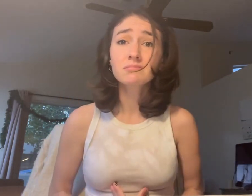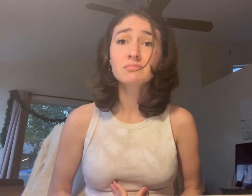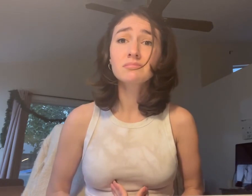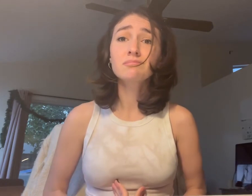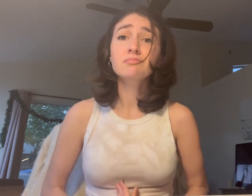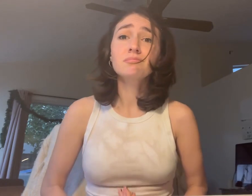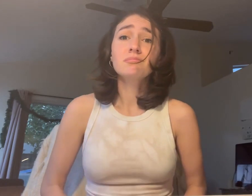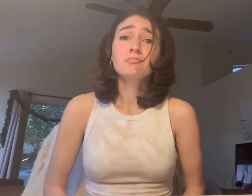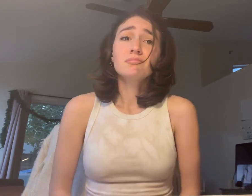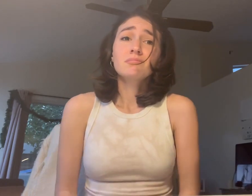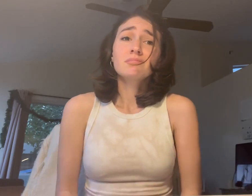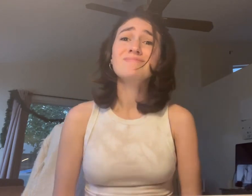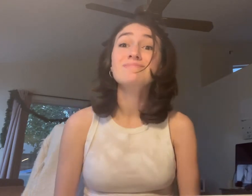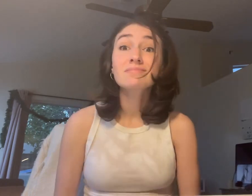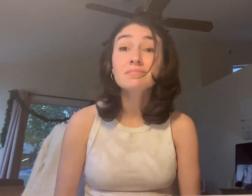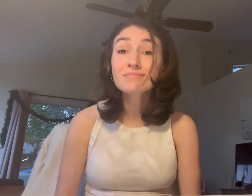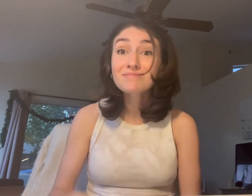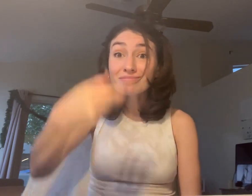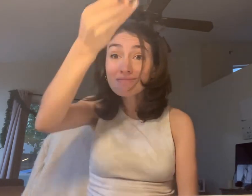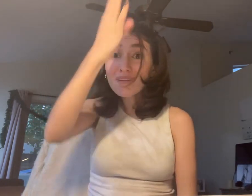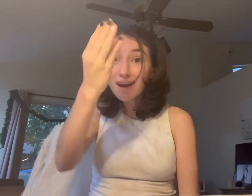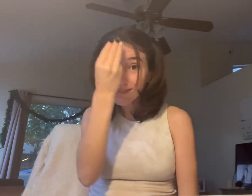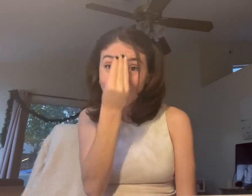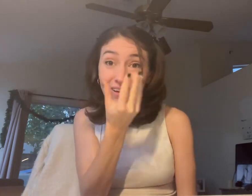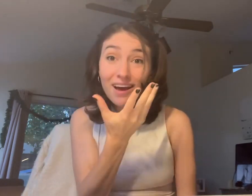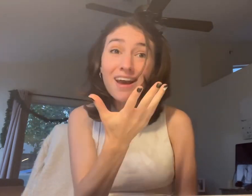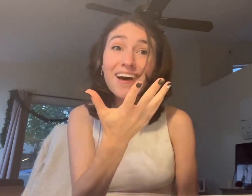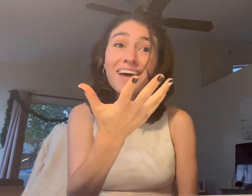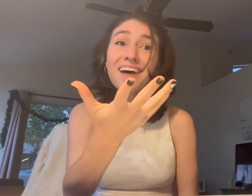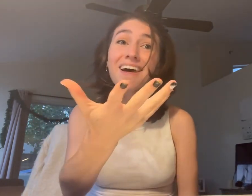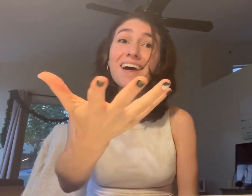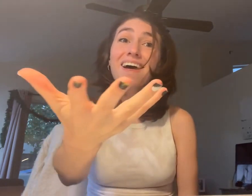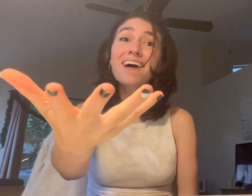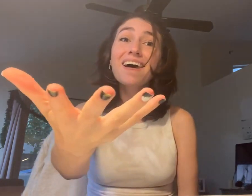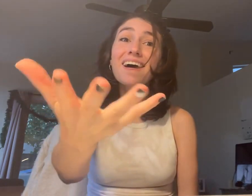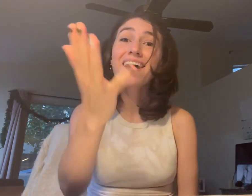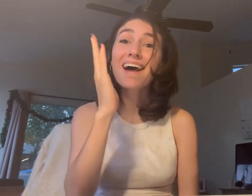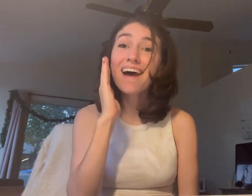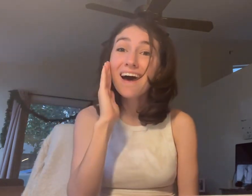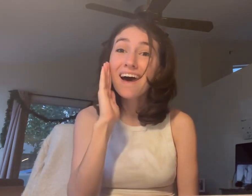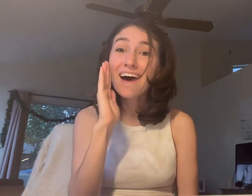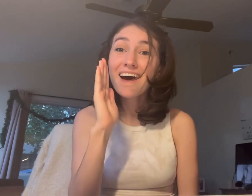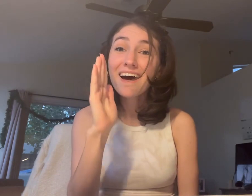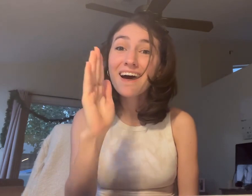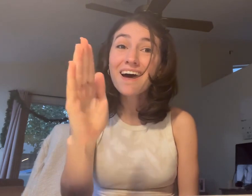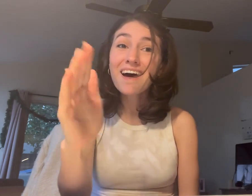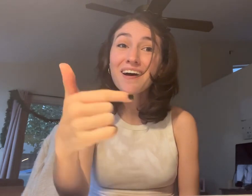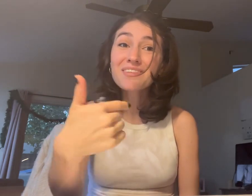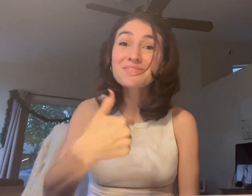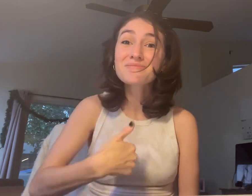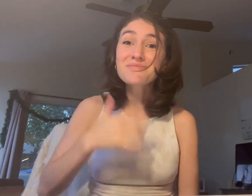But God says, I will be